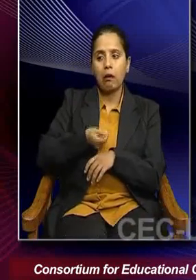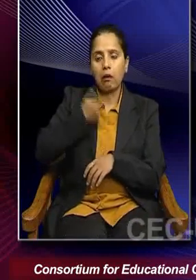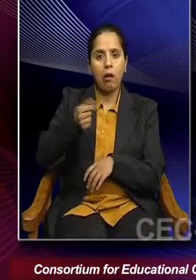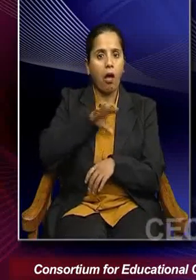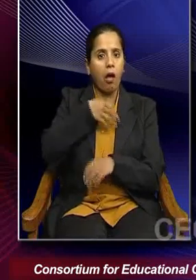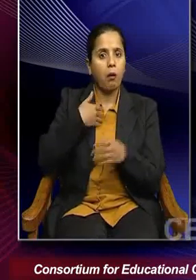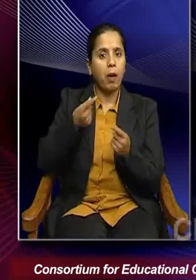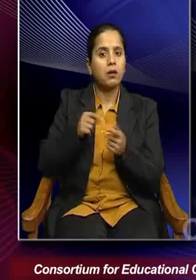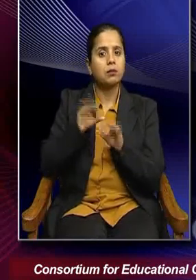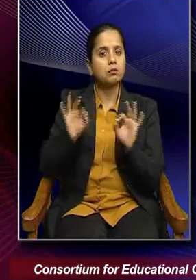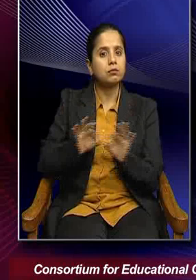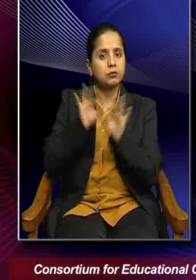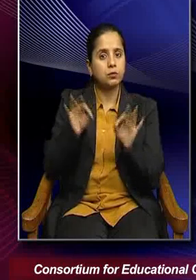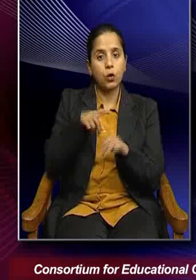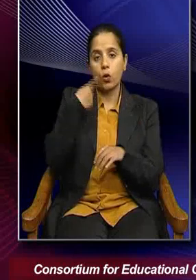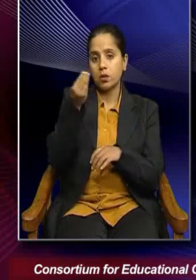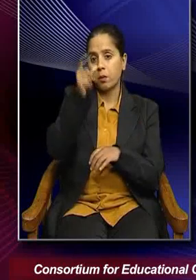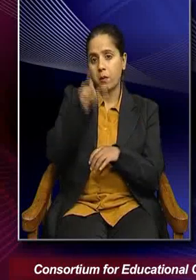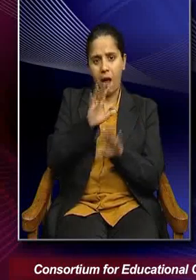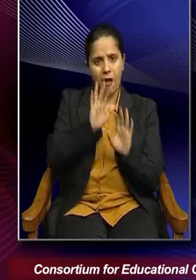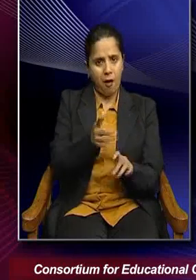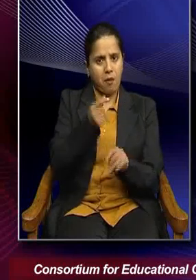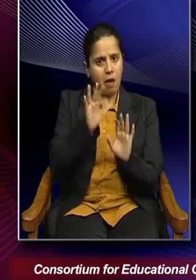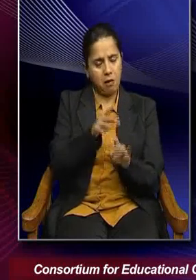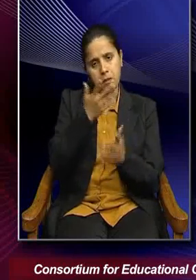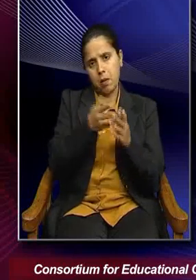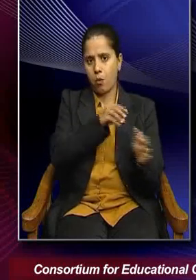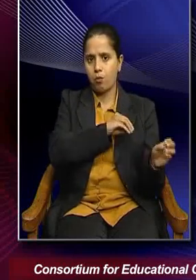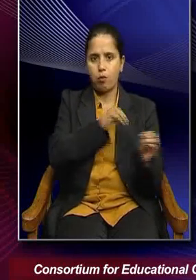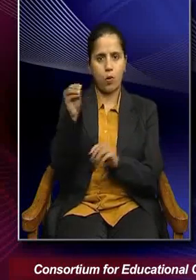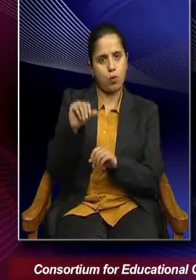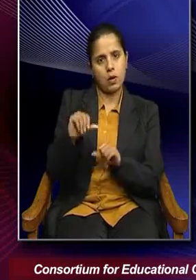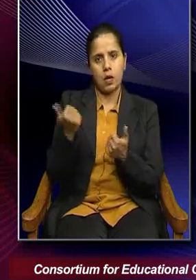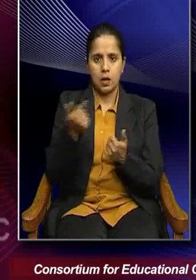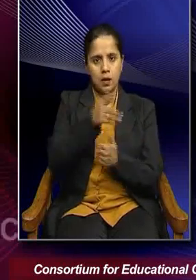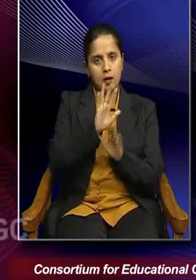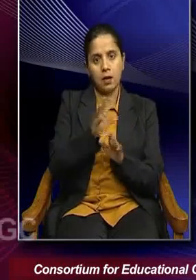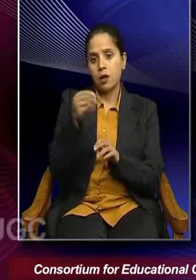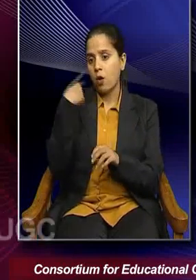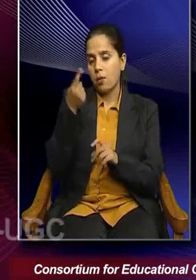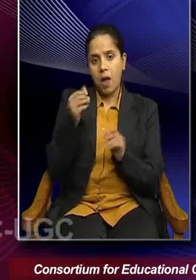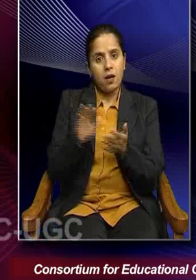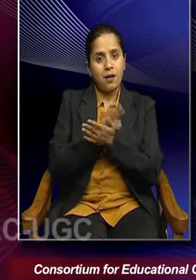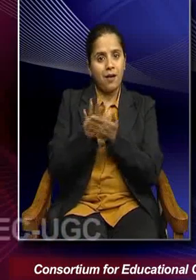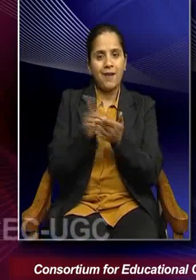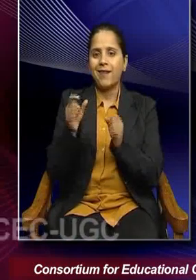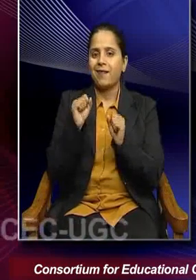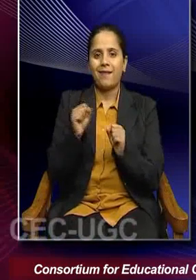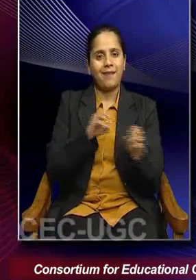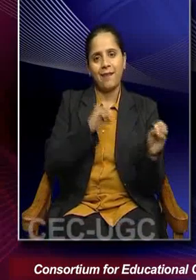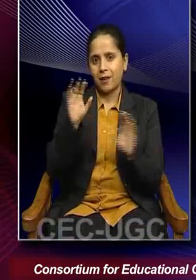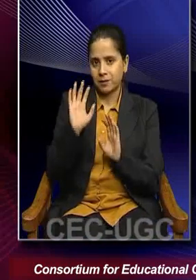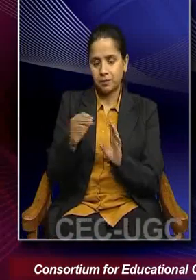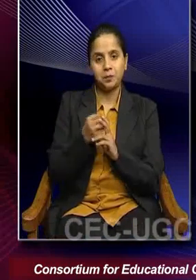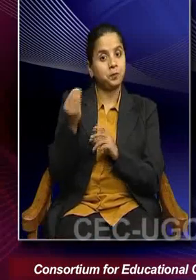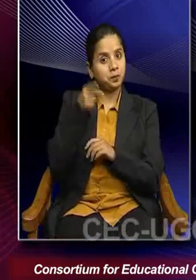Only those few who have some resources probably would seek to go out and look for opportunity elsewhere. But there are also